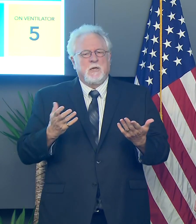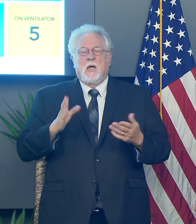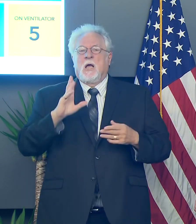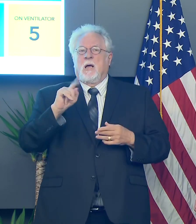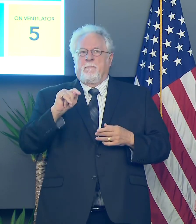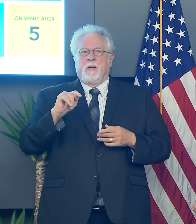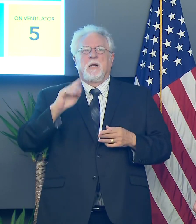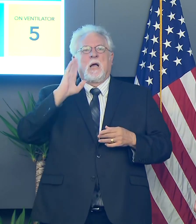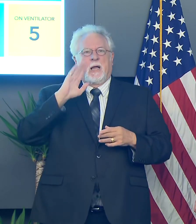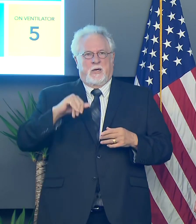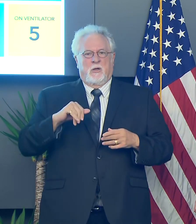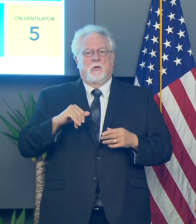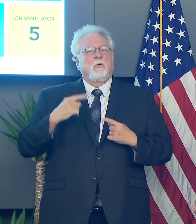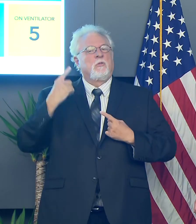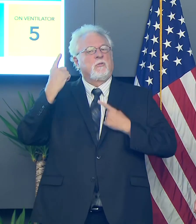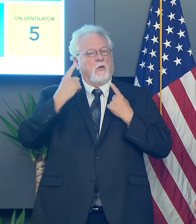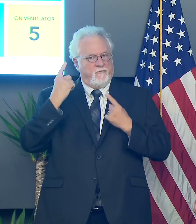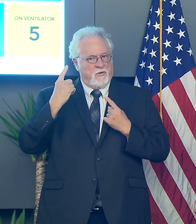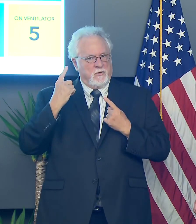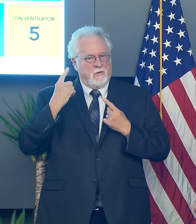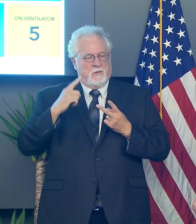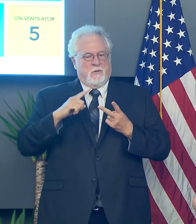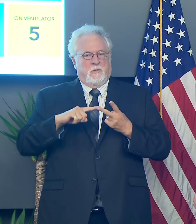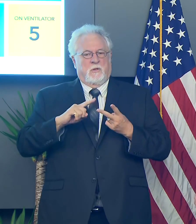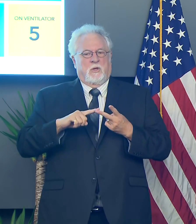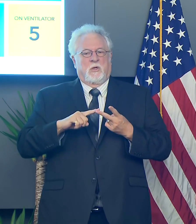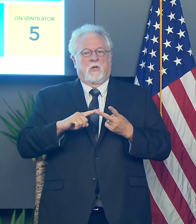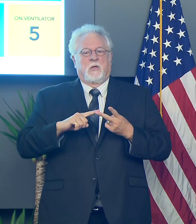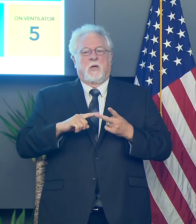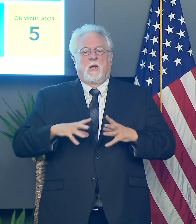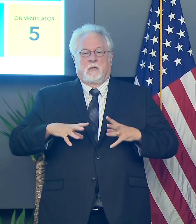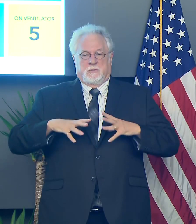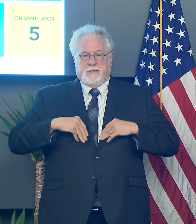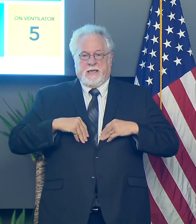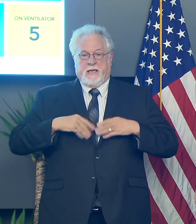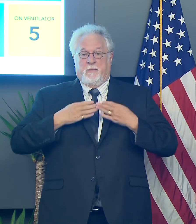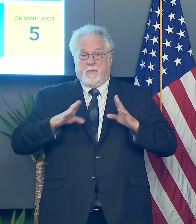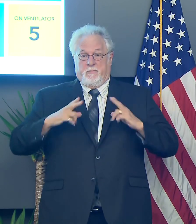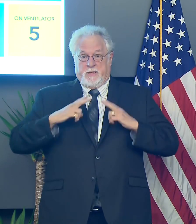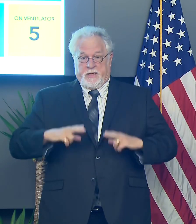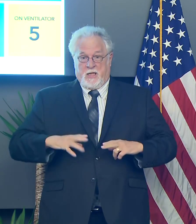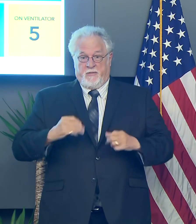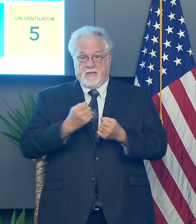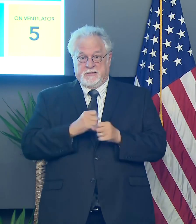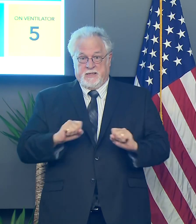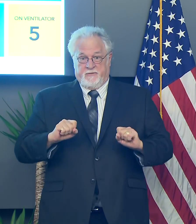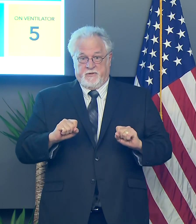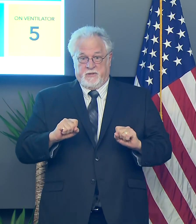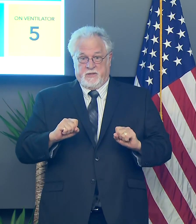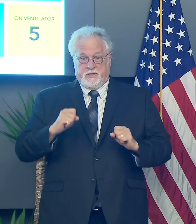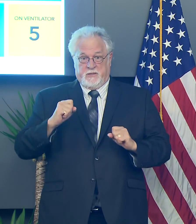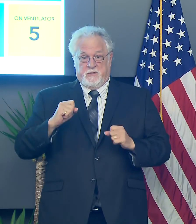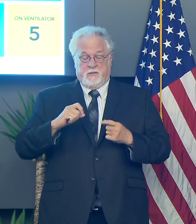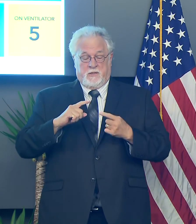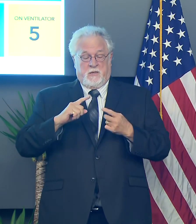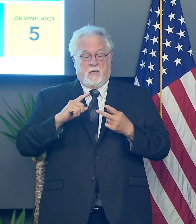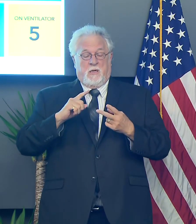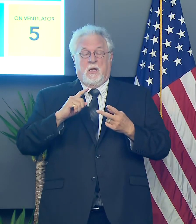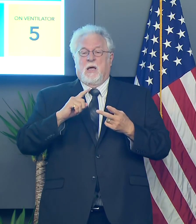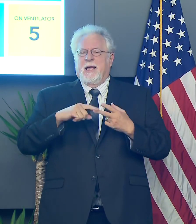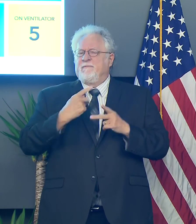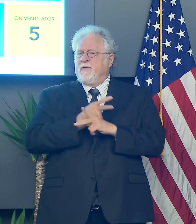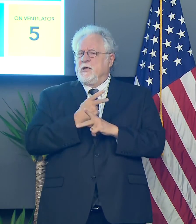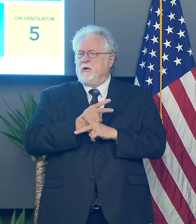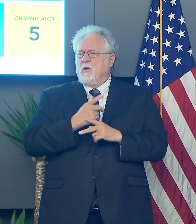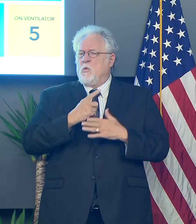But I know they're going to be very thoughtful. Um, they're going to take, uh, public health, uh, and safety, uh, into my foremost. And figure out